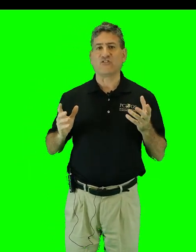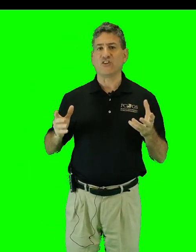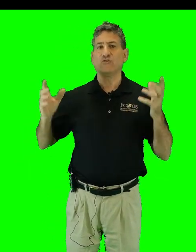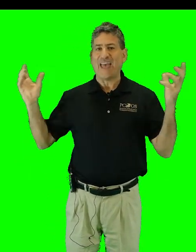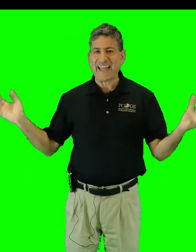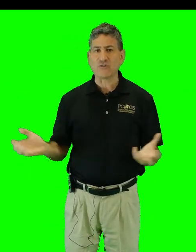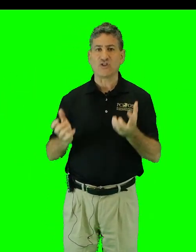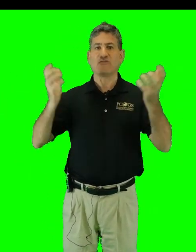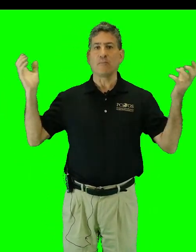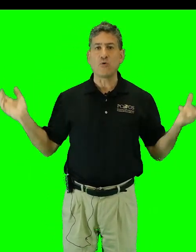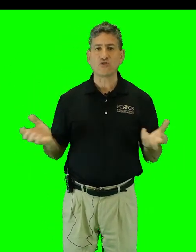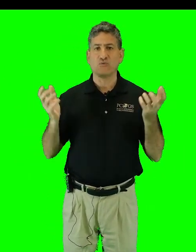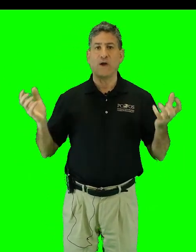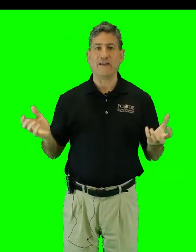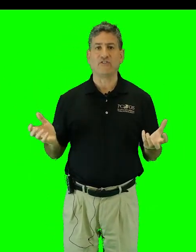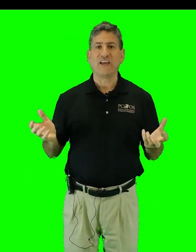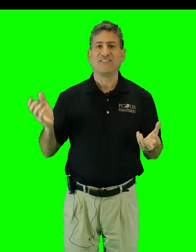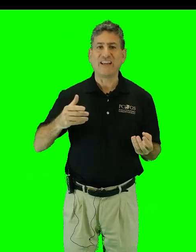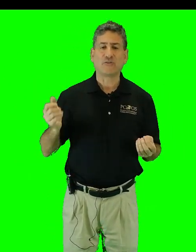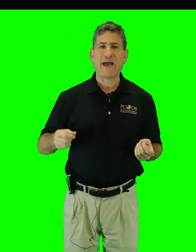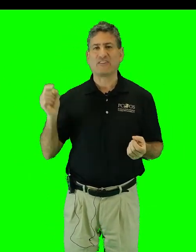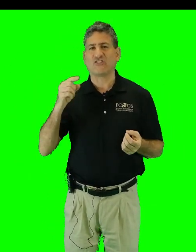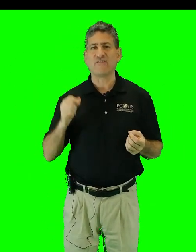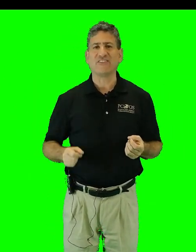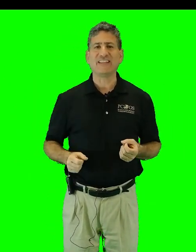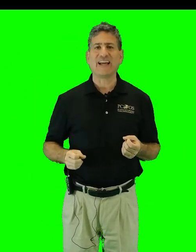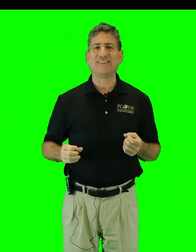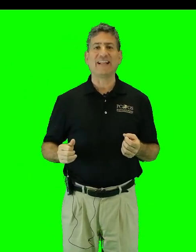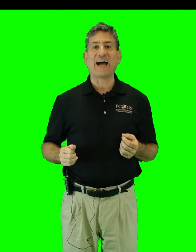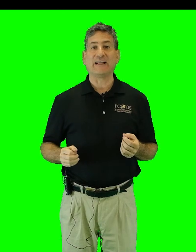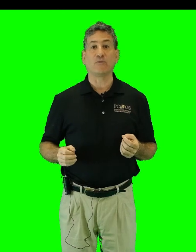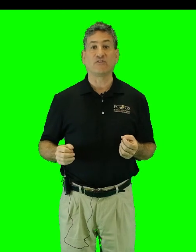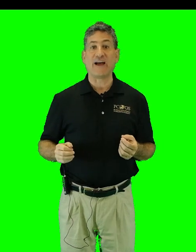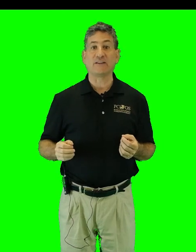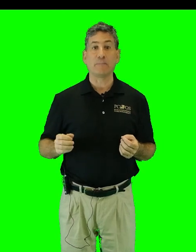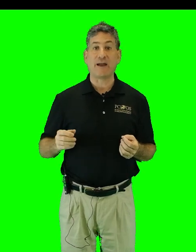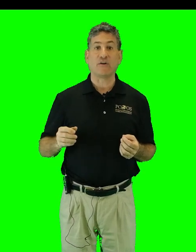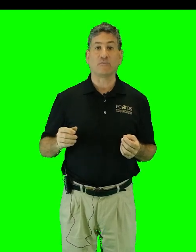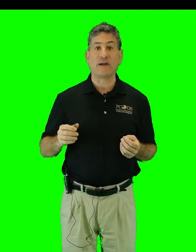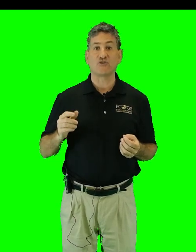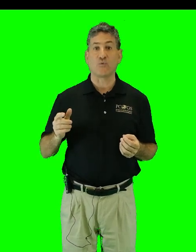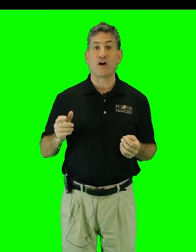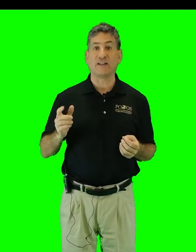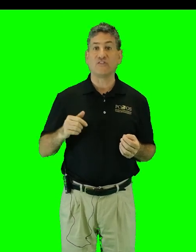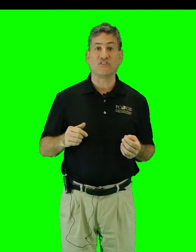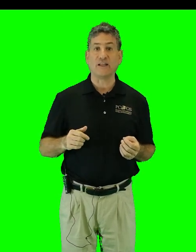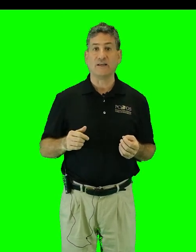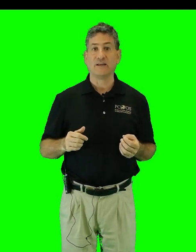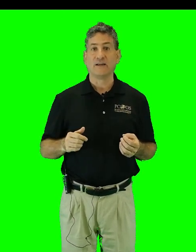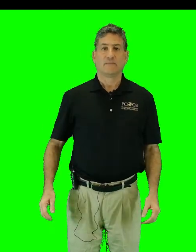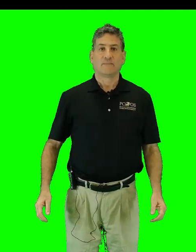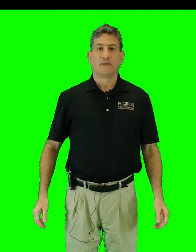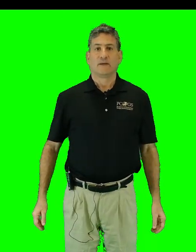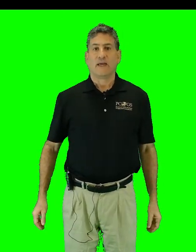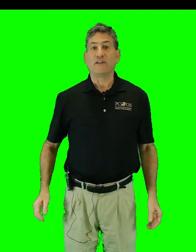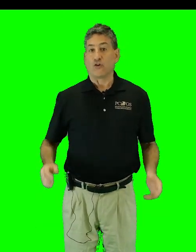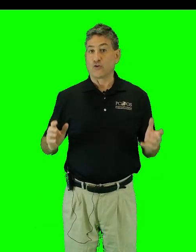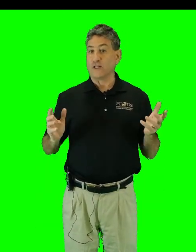to use energy from ocean waves dates back to 1799 and was filed in Paris by Girard and his son. An early